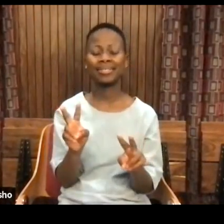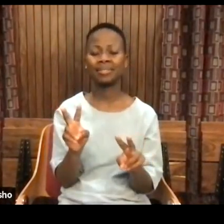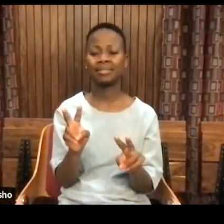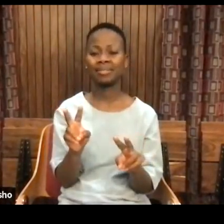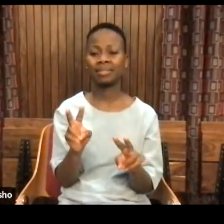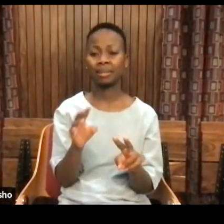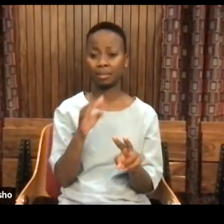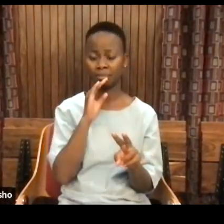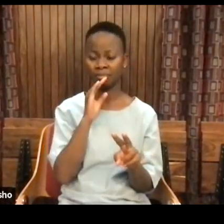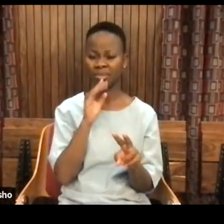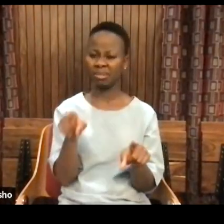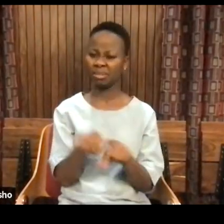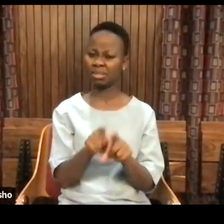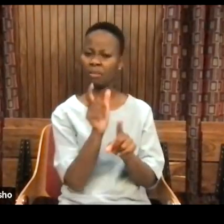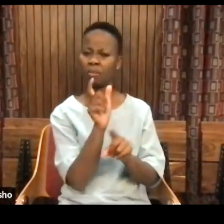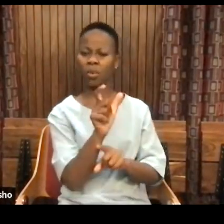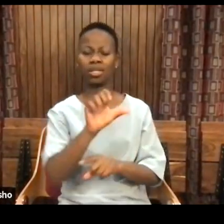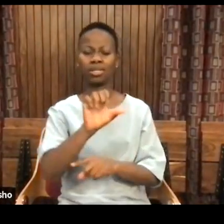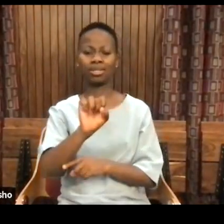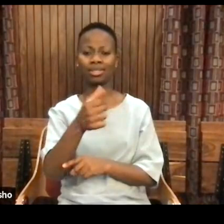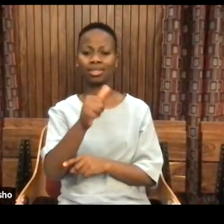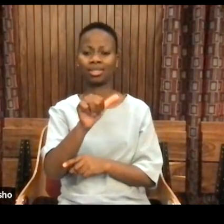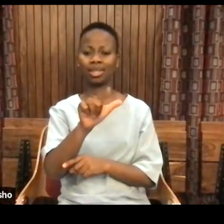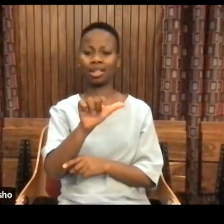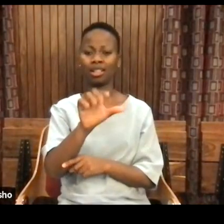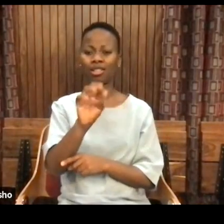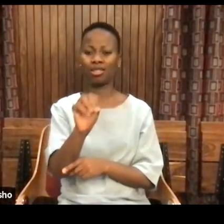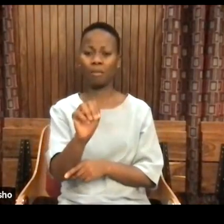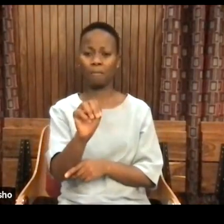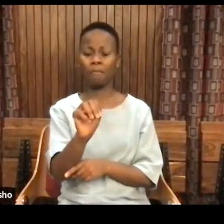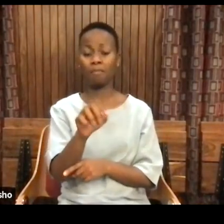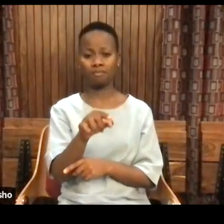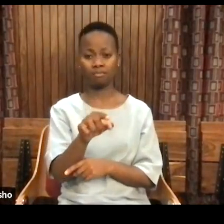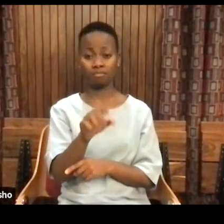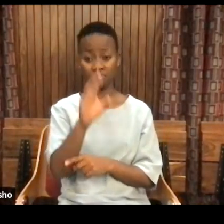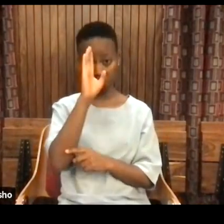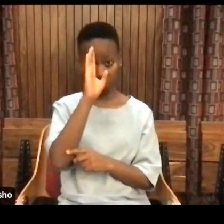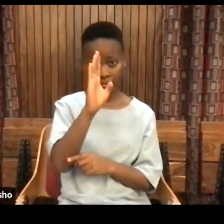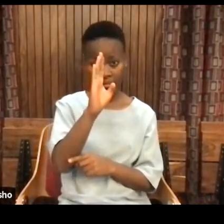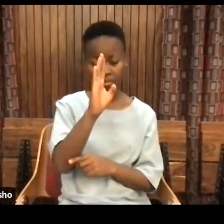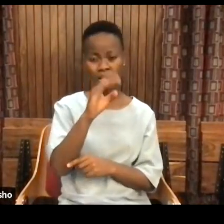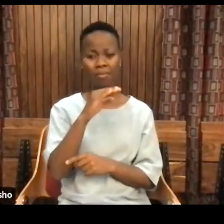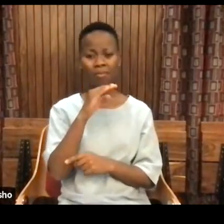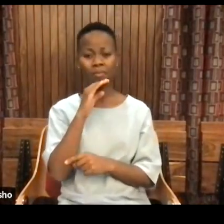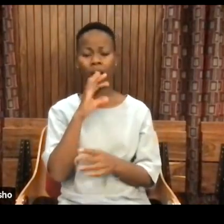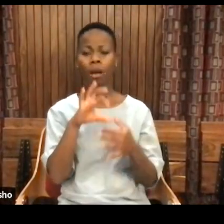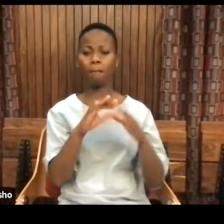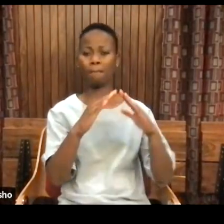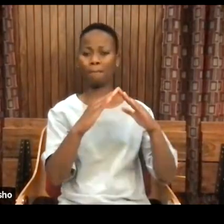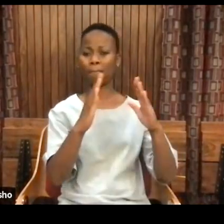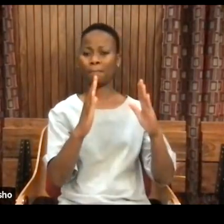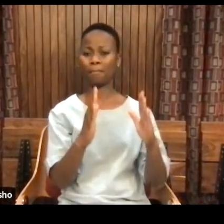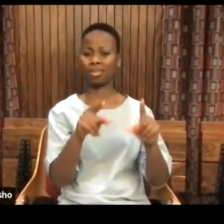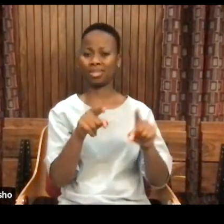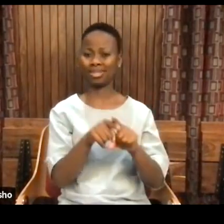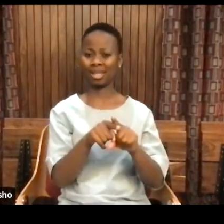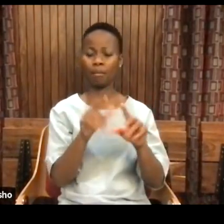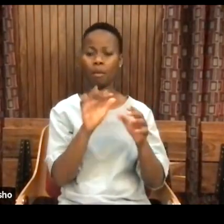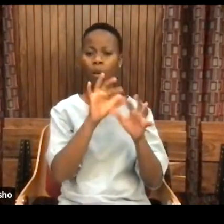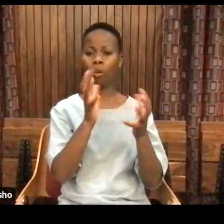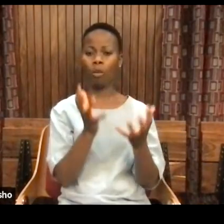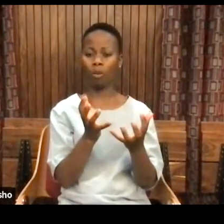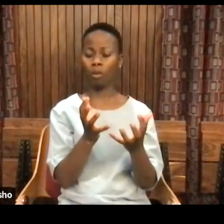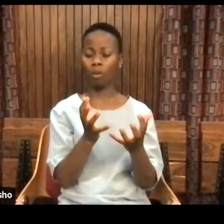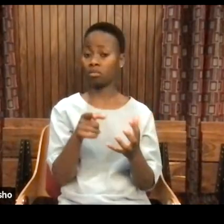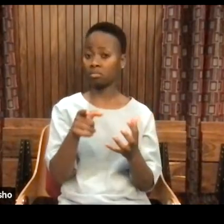words like shalom, and even that word, the alom, means to make whole. Asalaamu